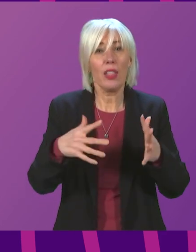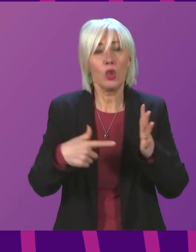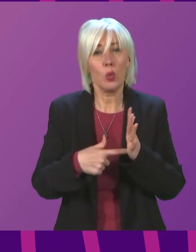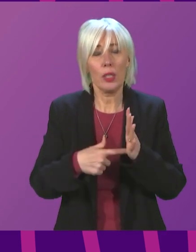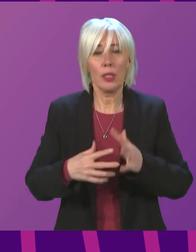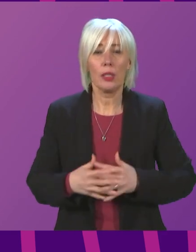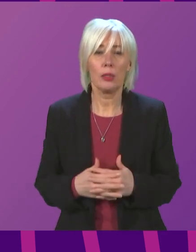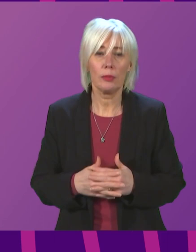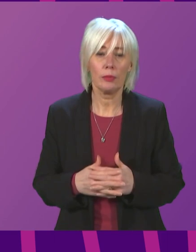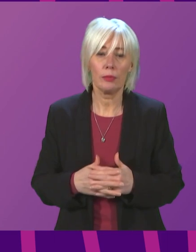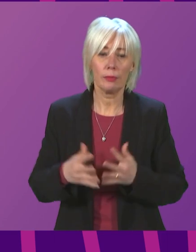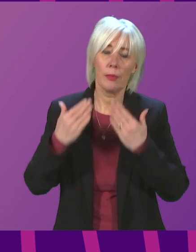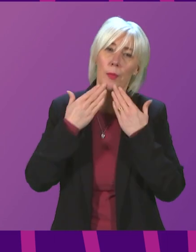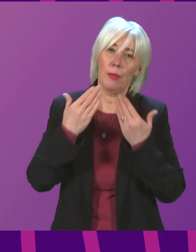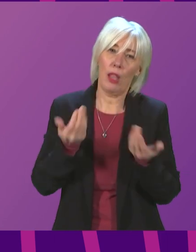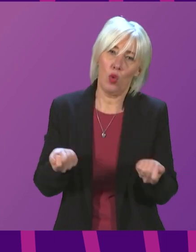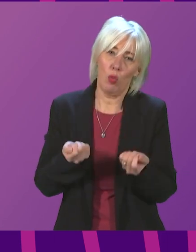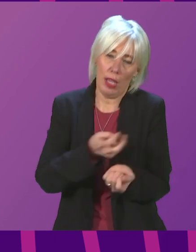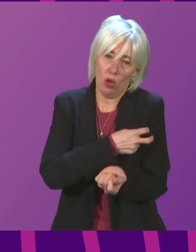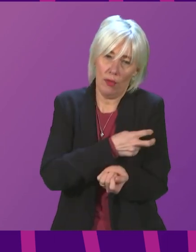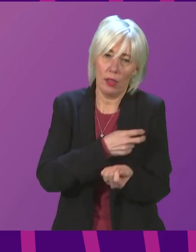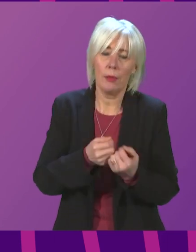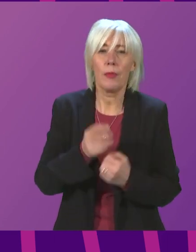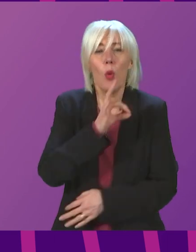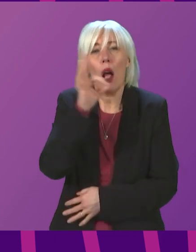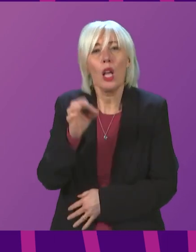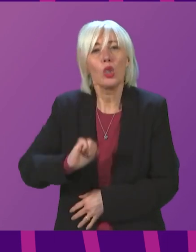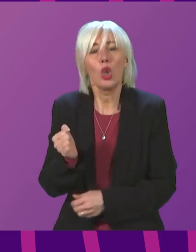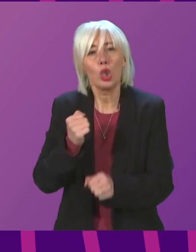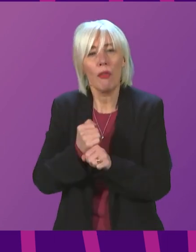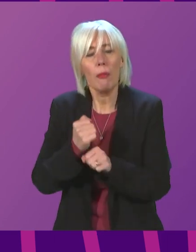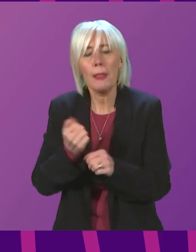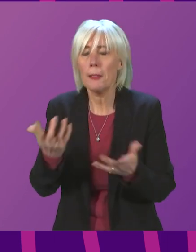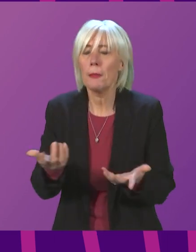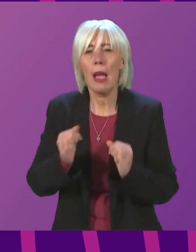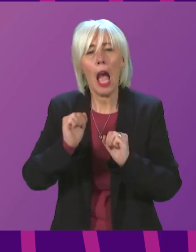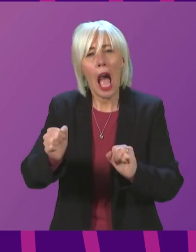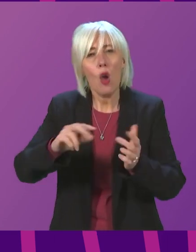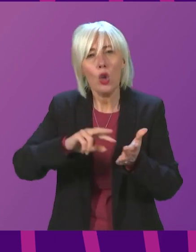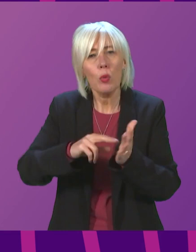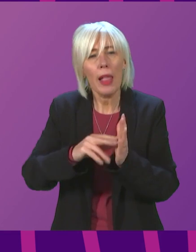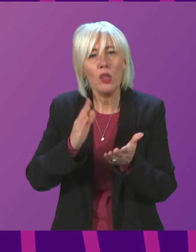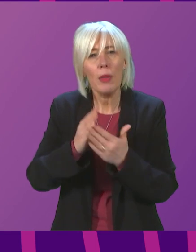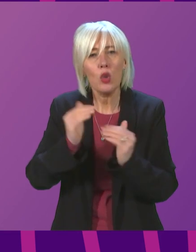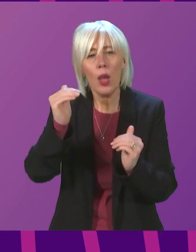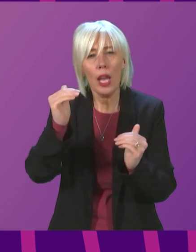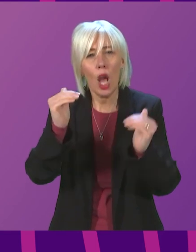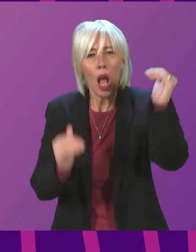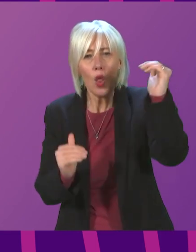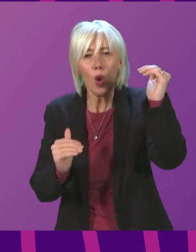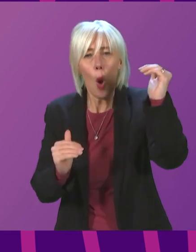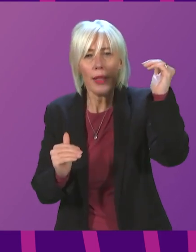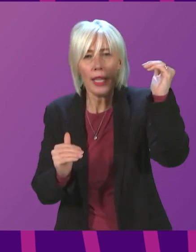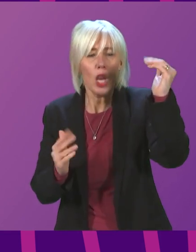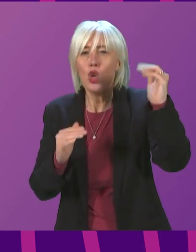Thank you, Presiding Officer. To ask the Scottish Government how it plans to ensure that the inequality gap does not